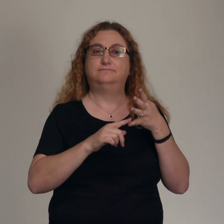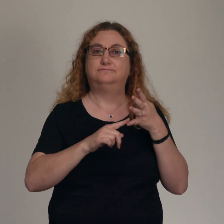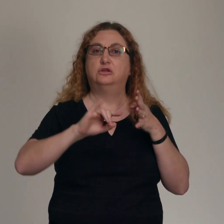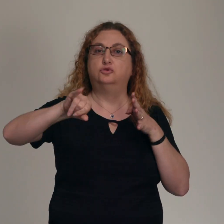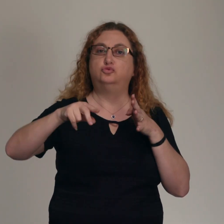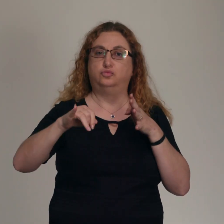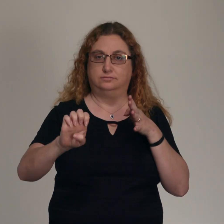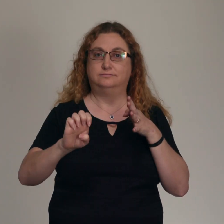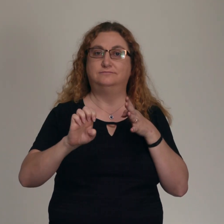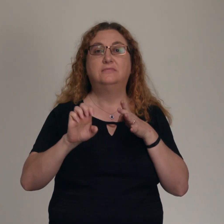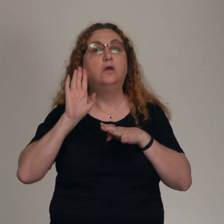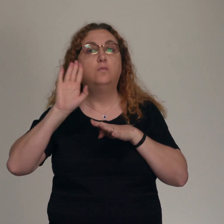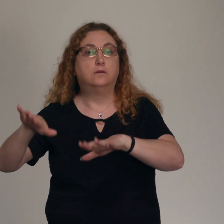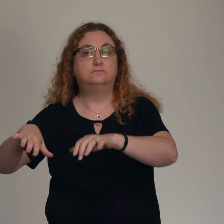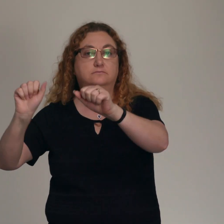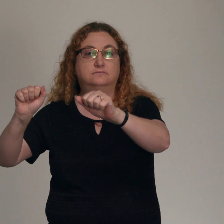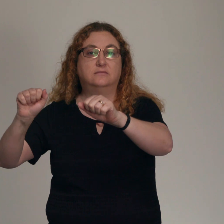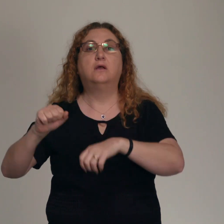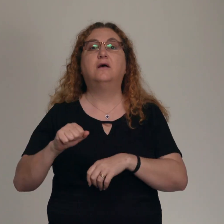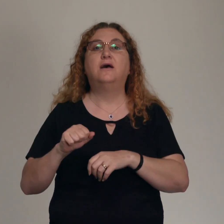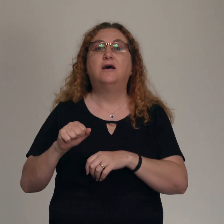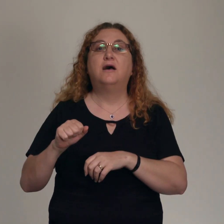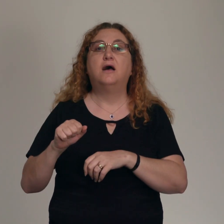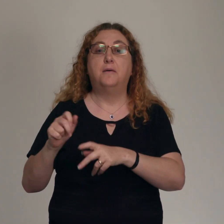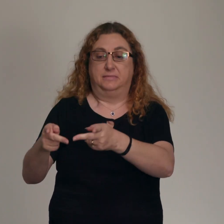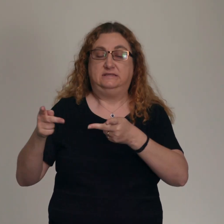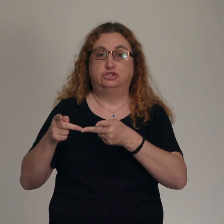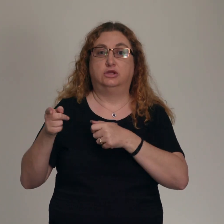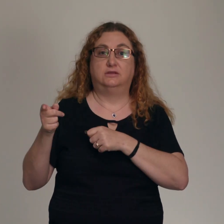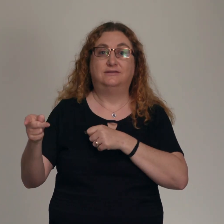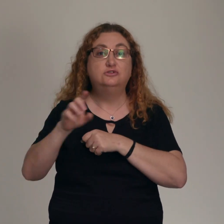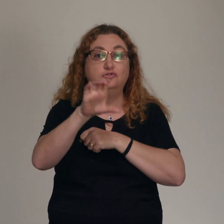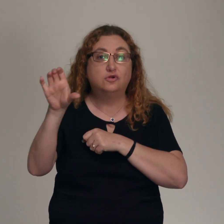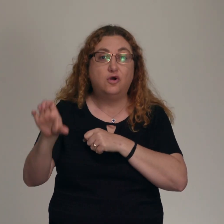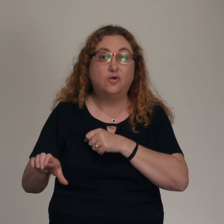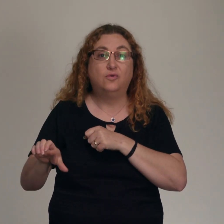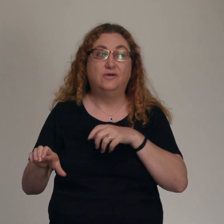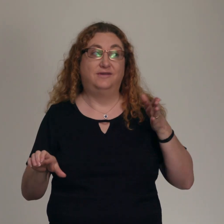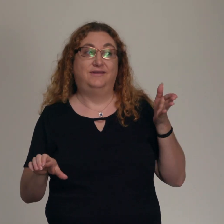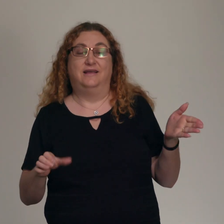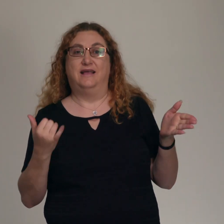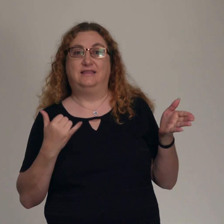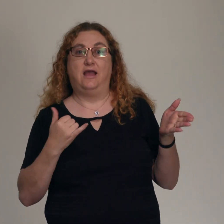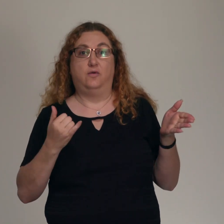Bible Chapel in Chicago. And our elders have announced that Pastor Mark Birch is the lead candidate for the lead pastor position here.